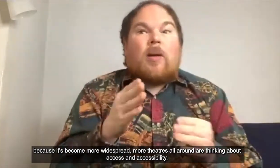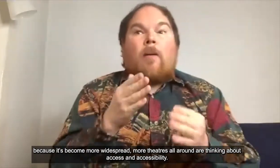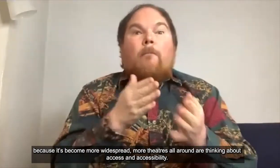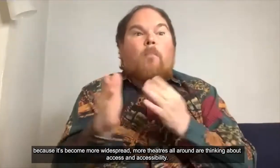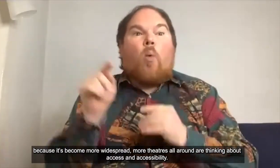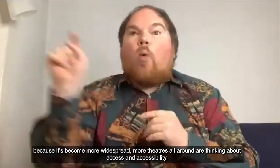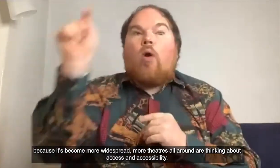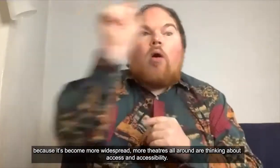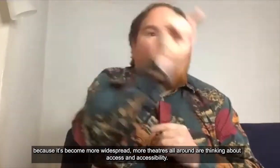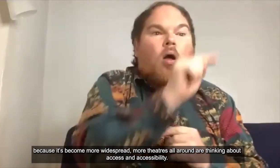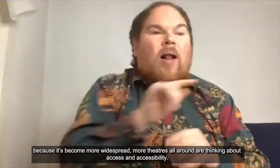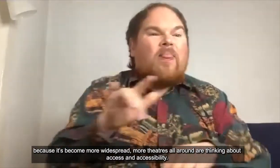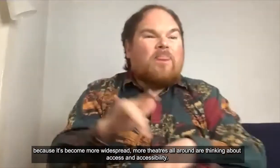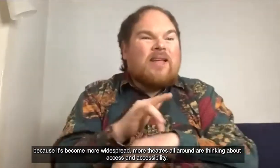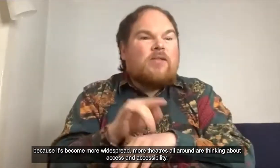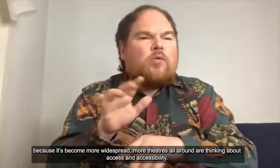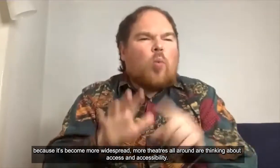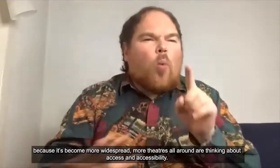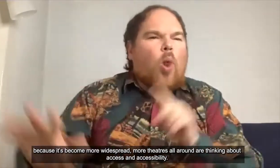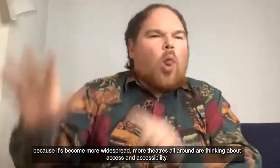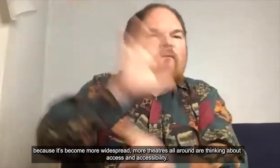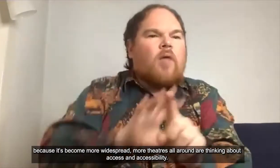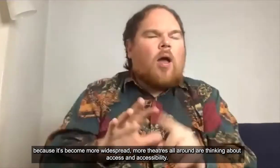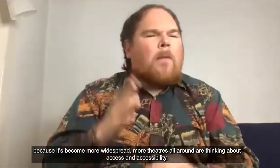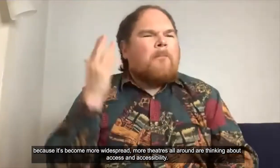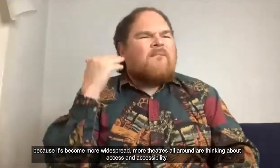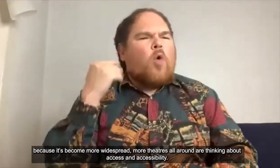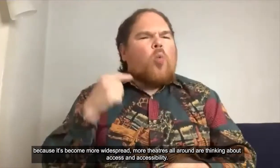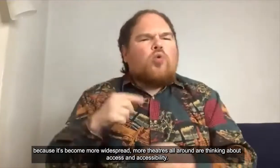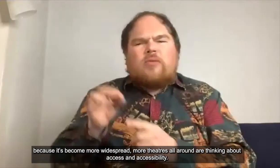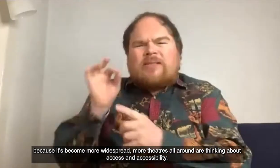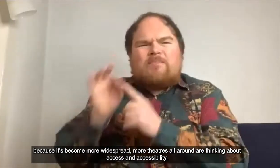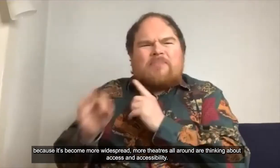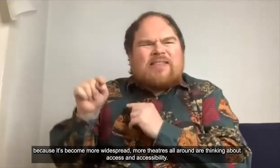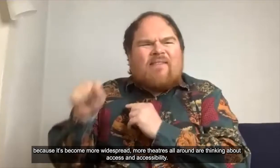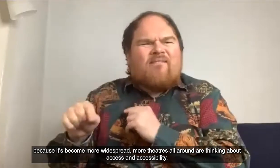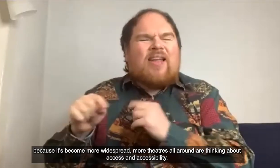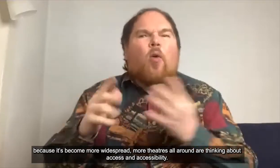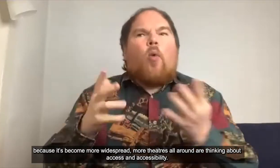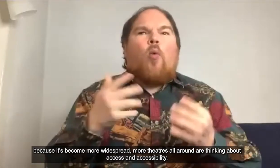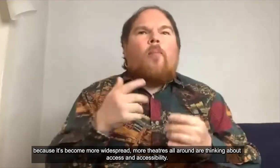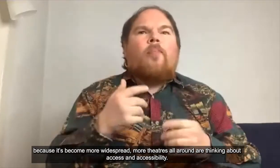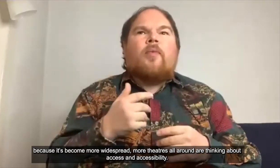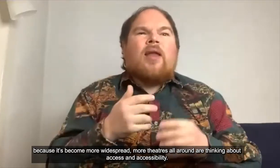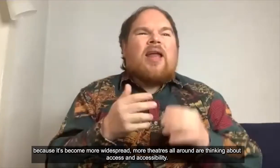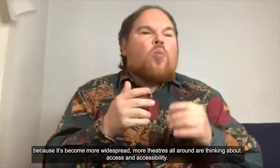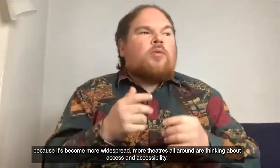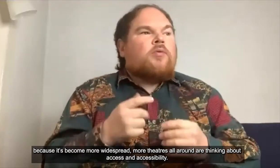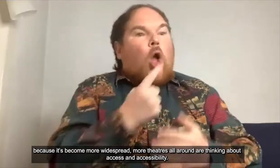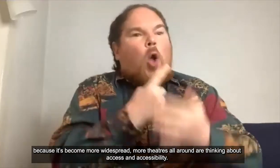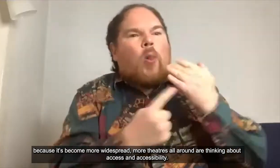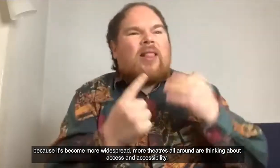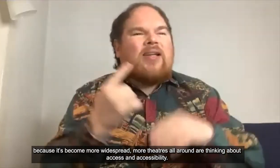because it's become more widespread more theaters all around are thinking about access and accessibility